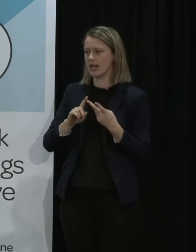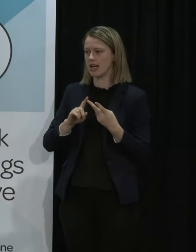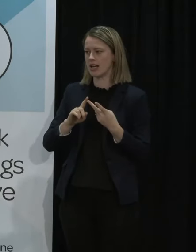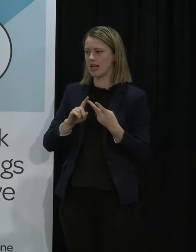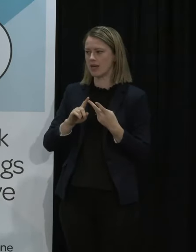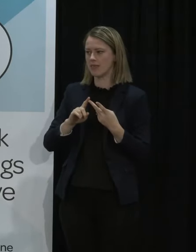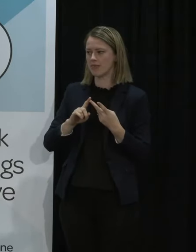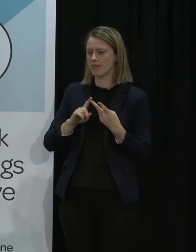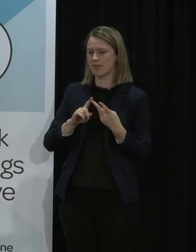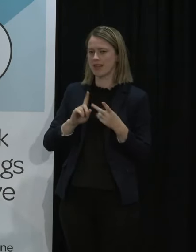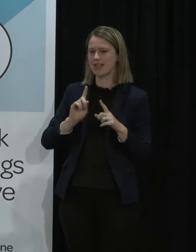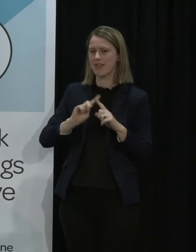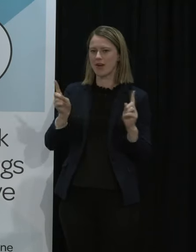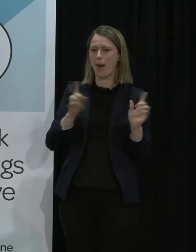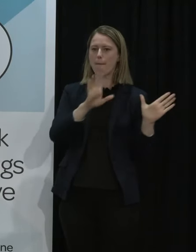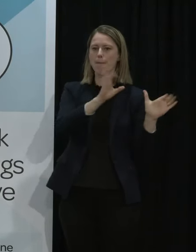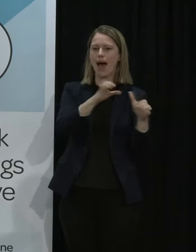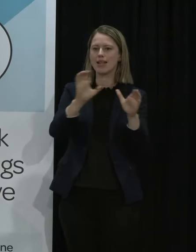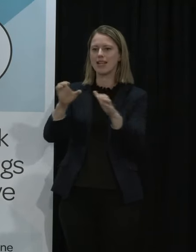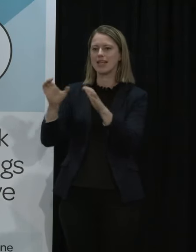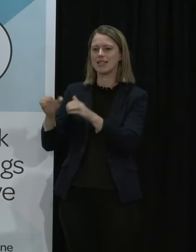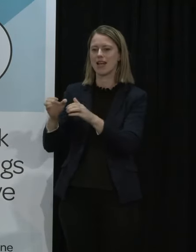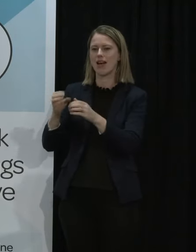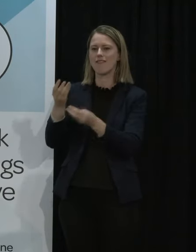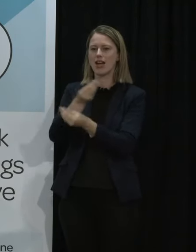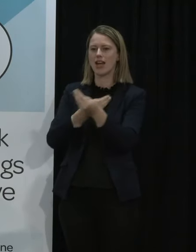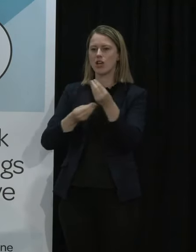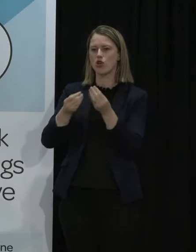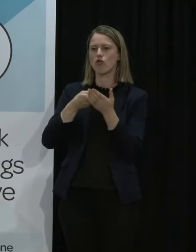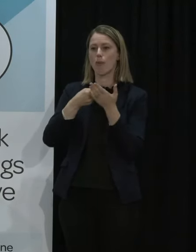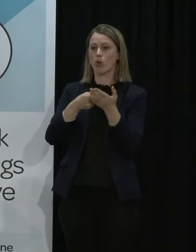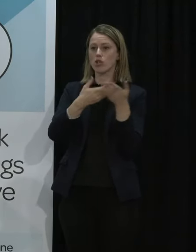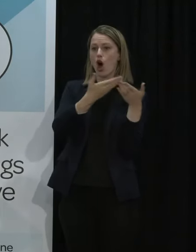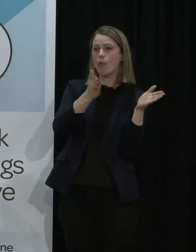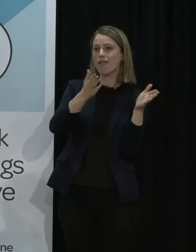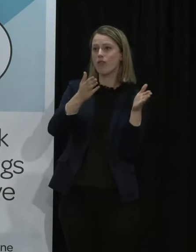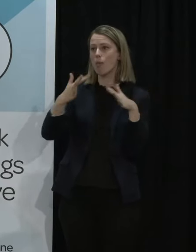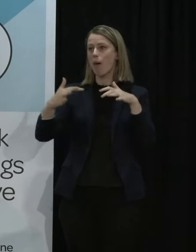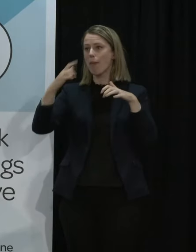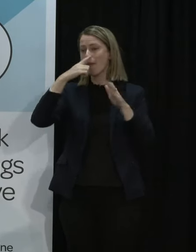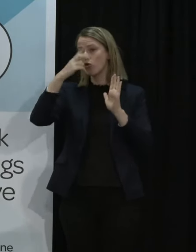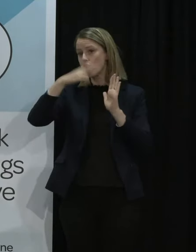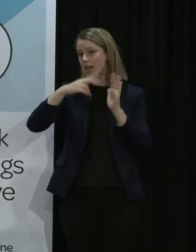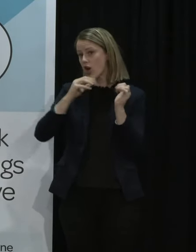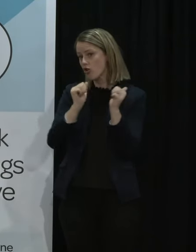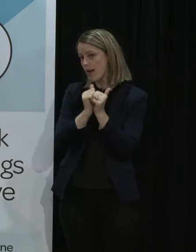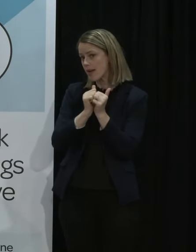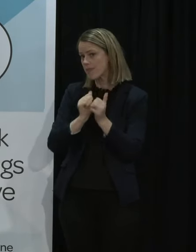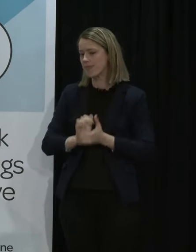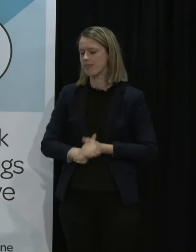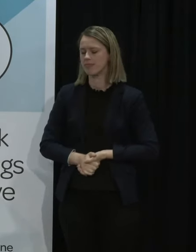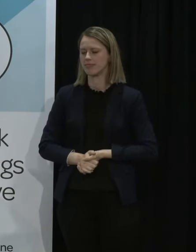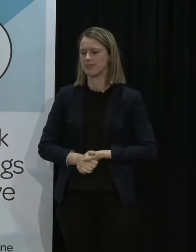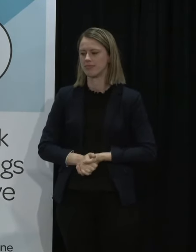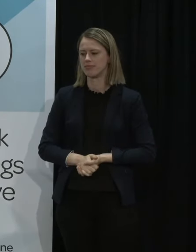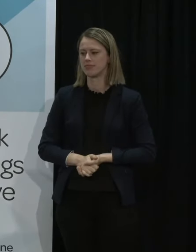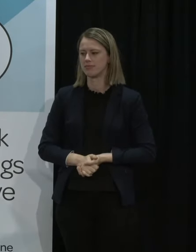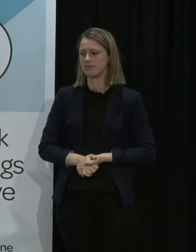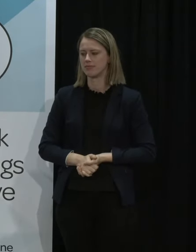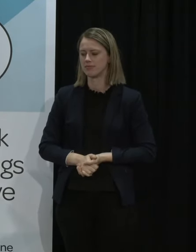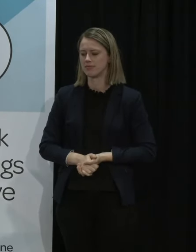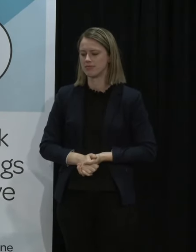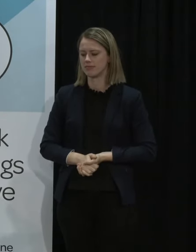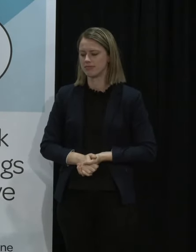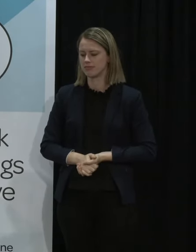parties annual financial reports Yeah and so look this is you know this is where I think we're